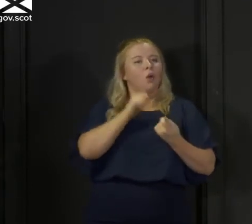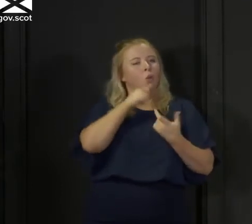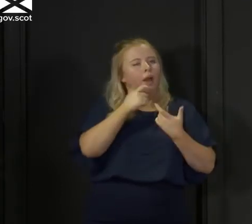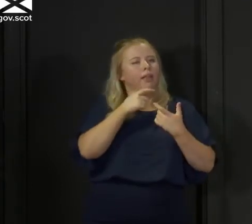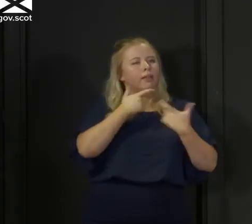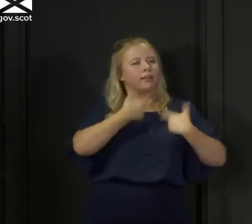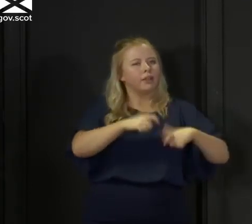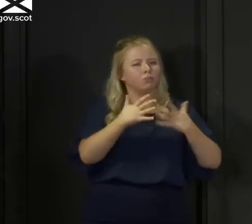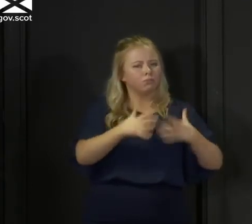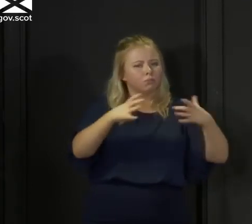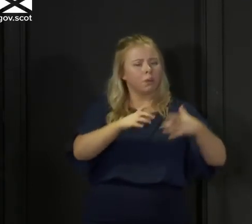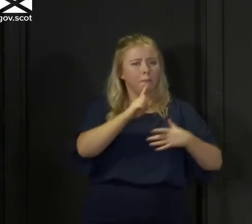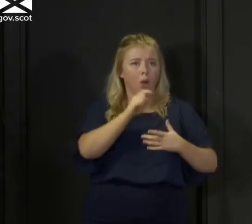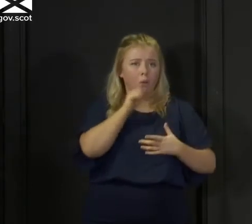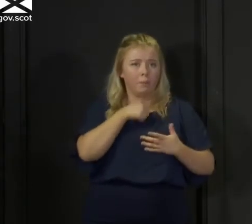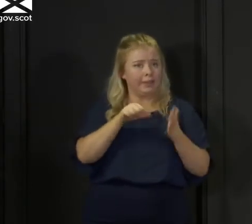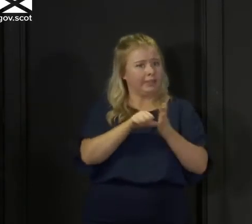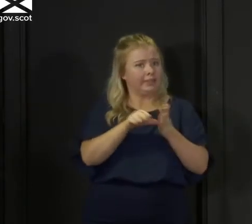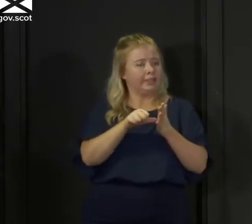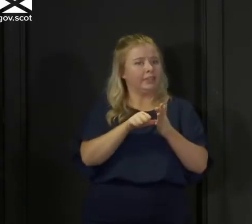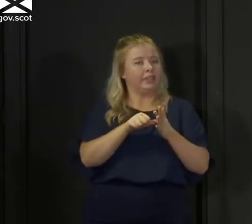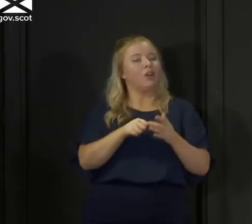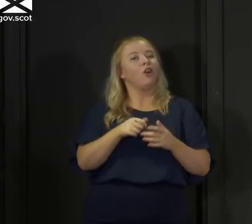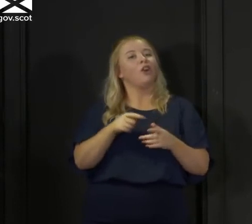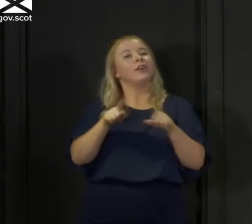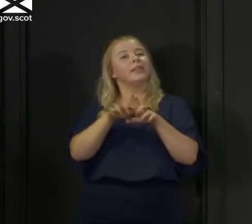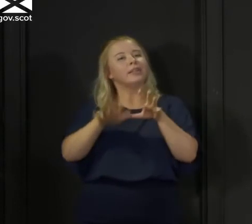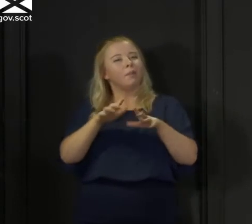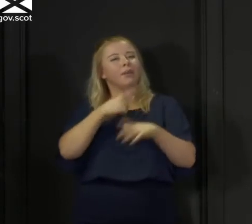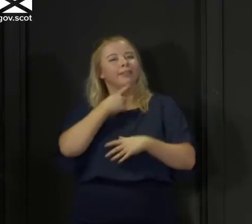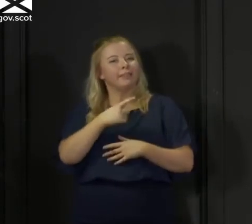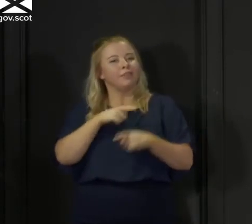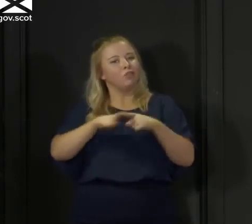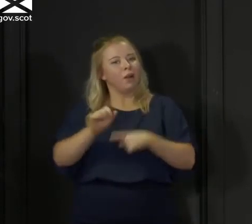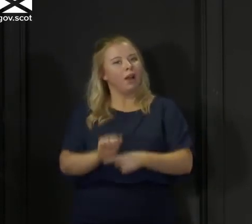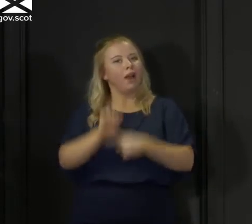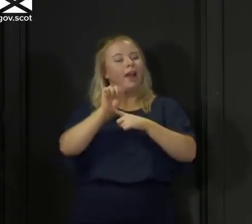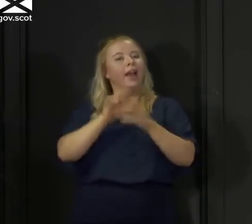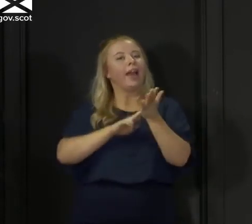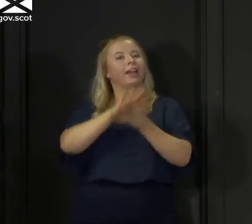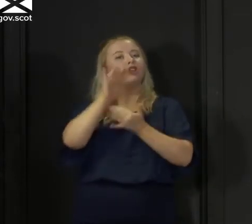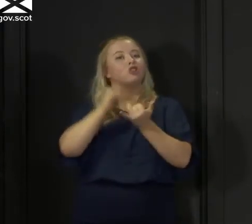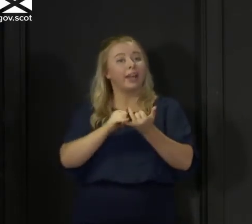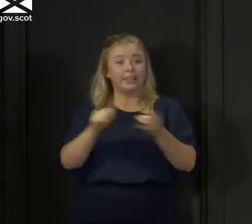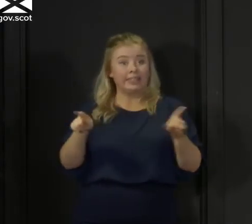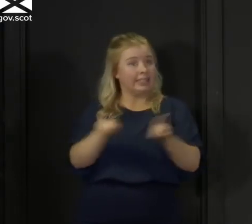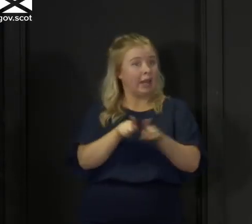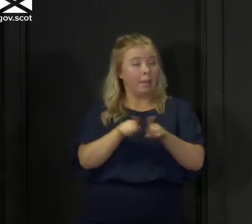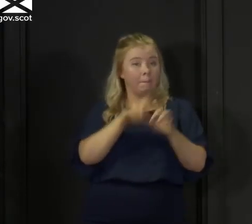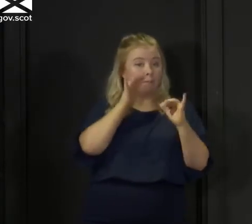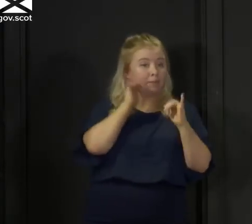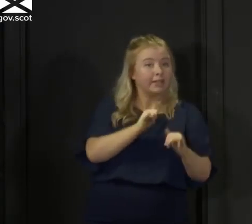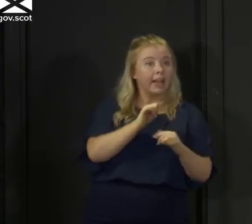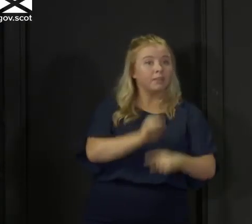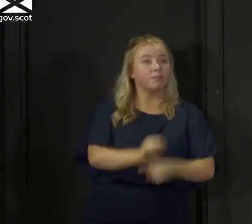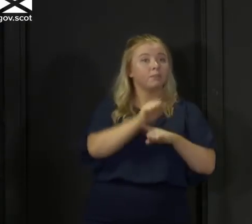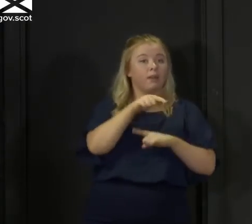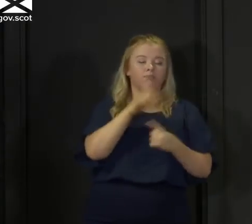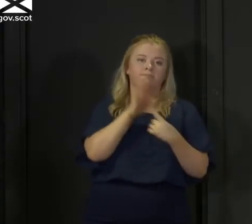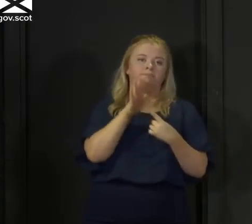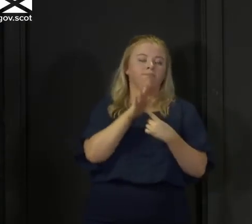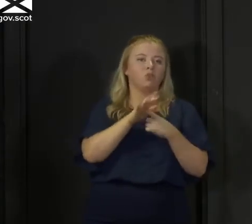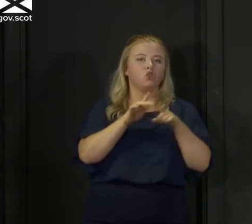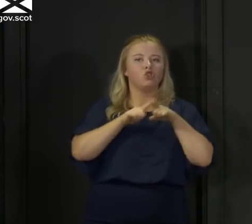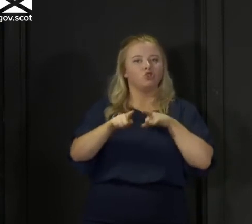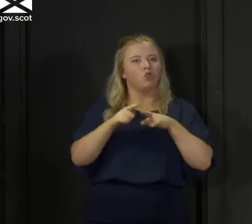been saying, do all these things right now so the NHS doesn't get overwhelmed. There will be a need to continue to do some of these things to make sure Test and Protect doesn't get overwhelmed.